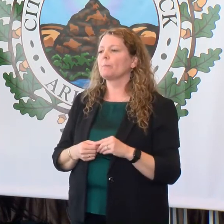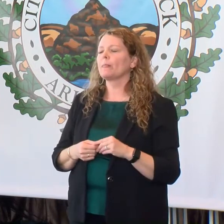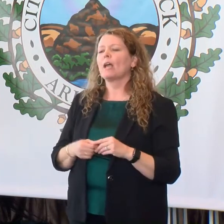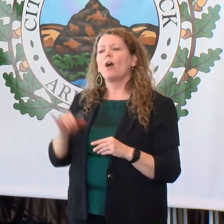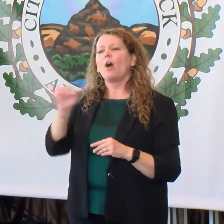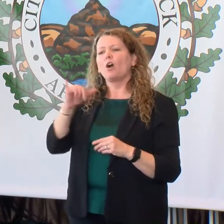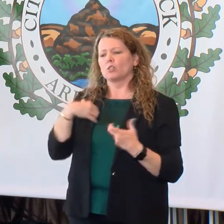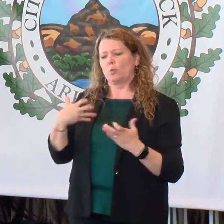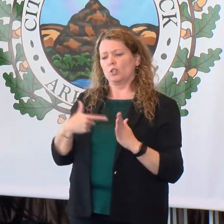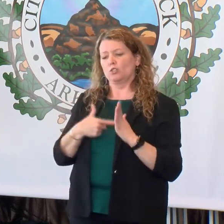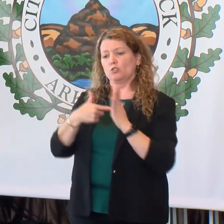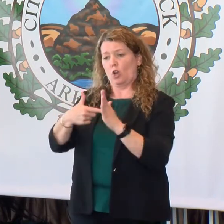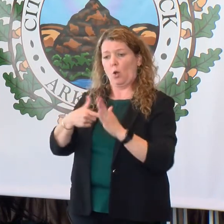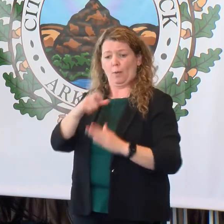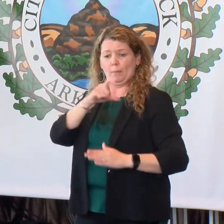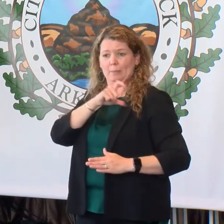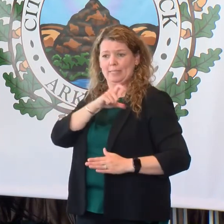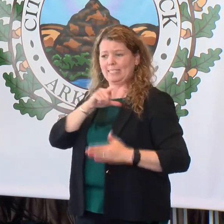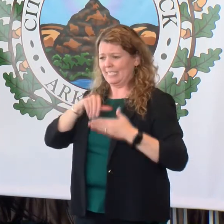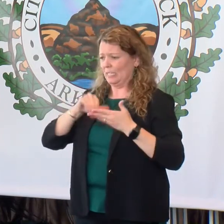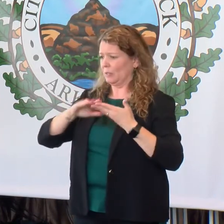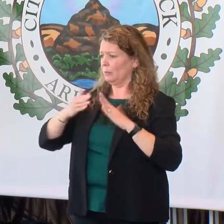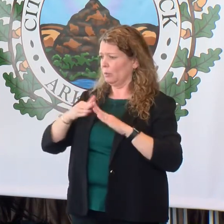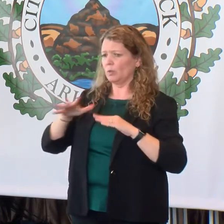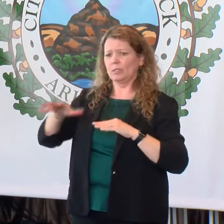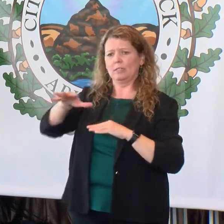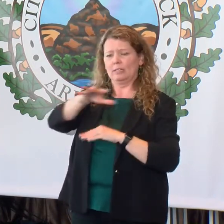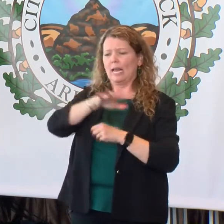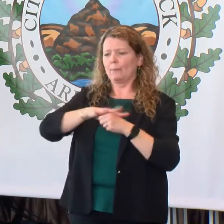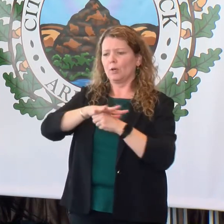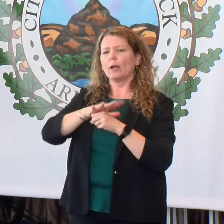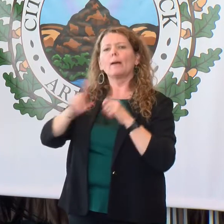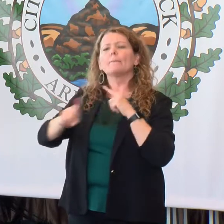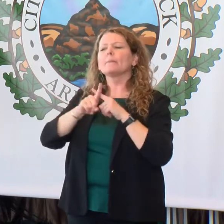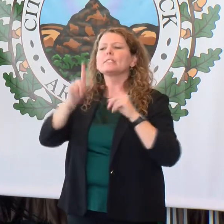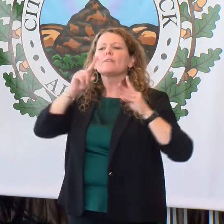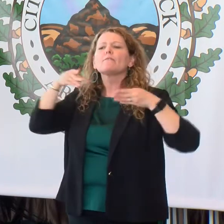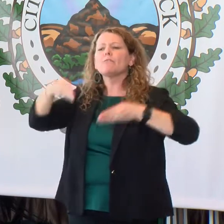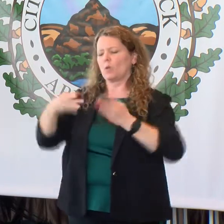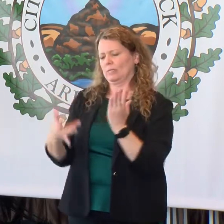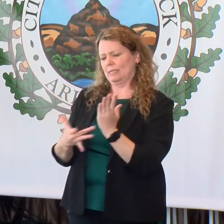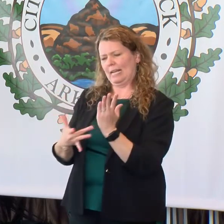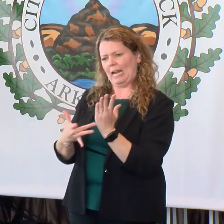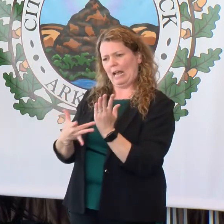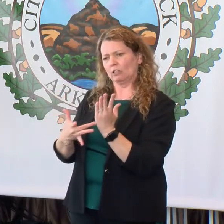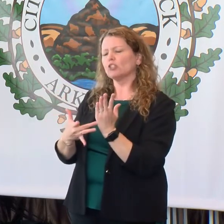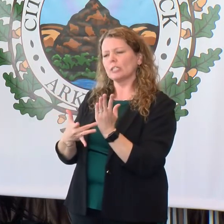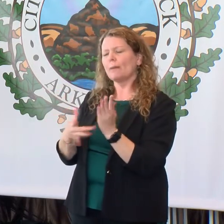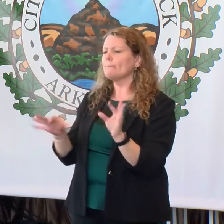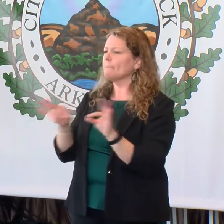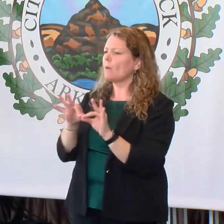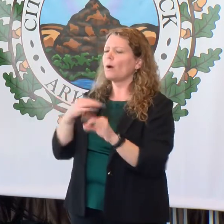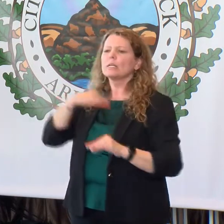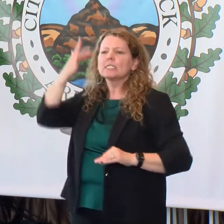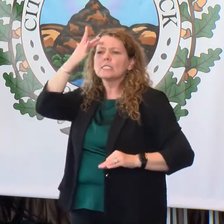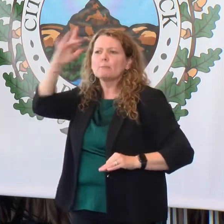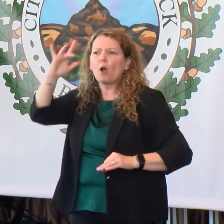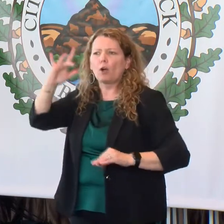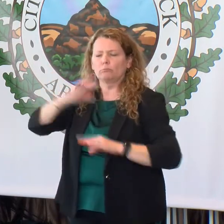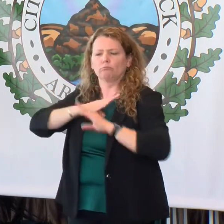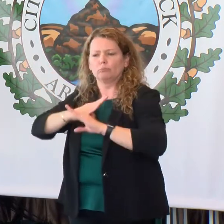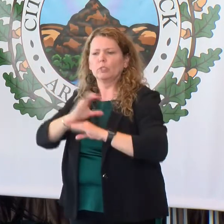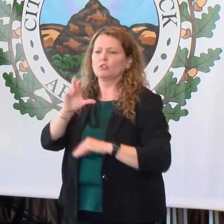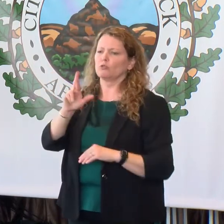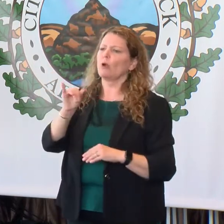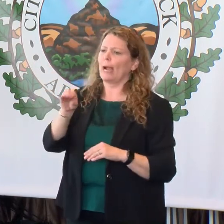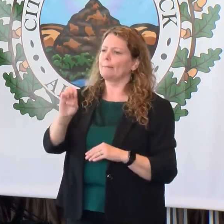only having community resource officers from this standpoint, but also focusing on the technology to ensure that we're always going to be smart on crime as well.